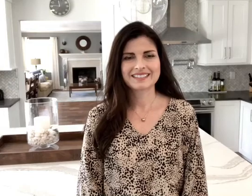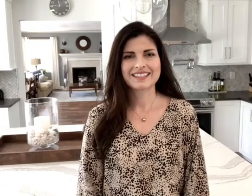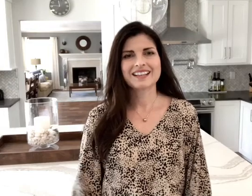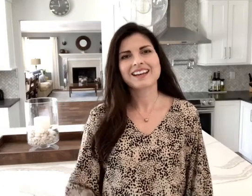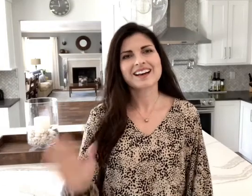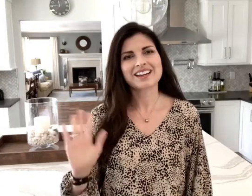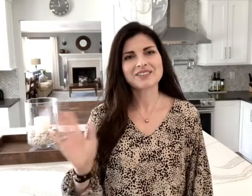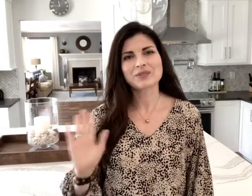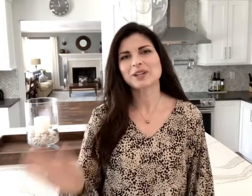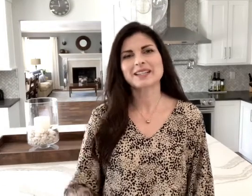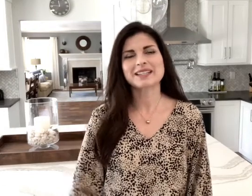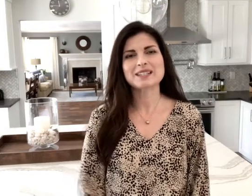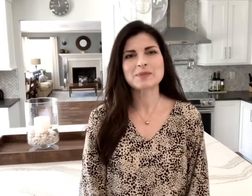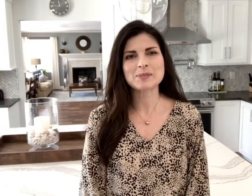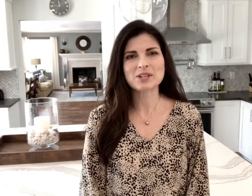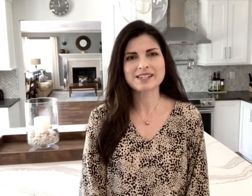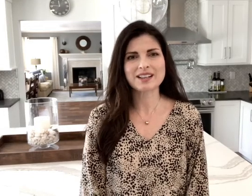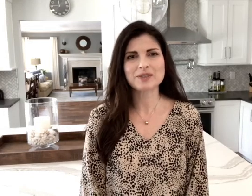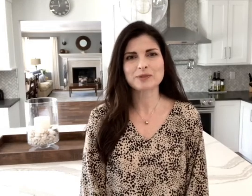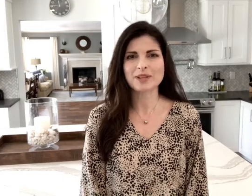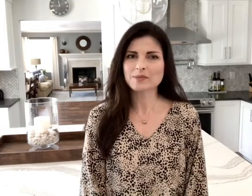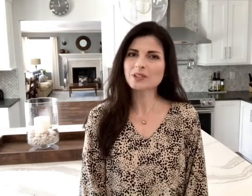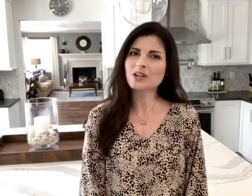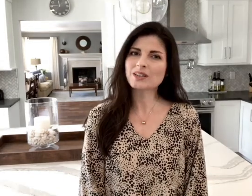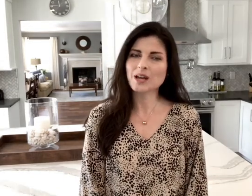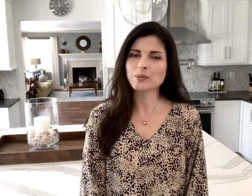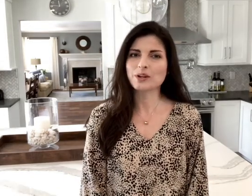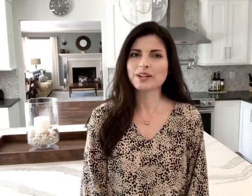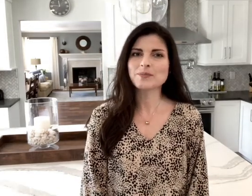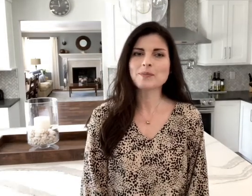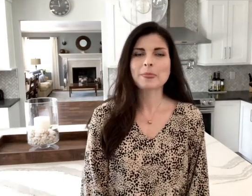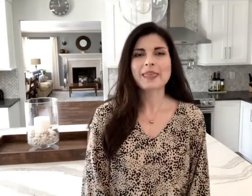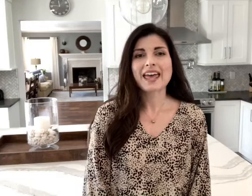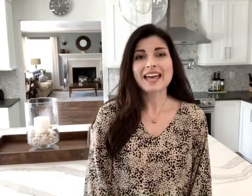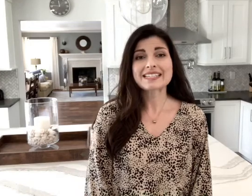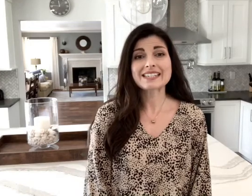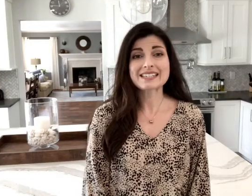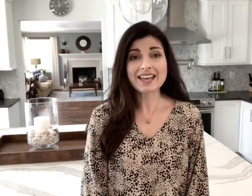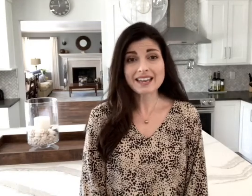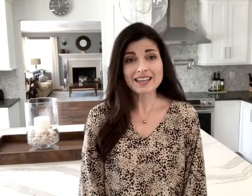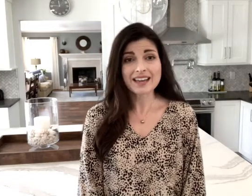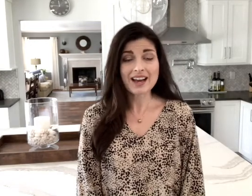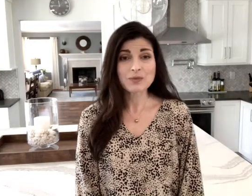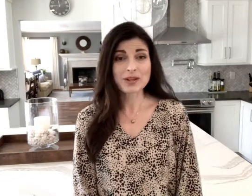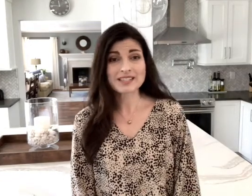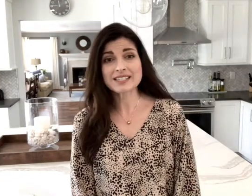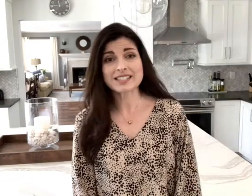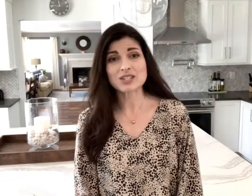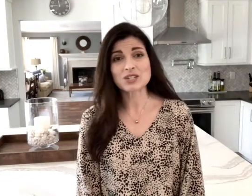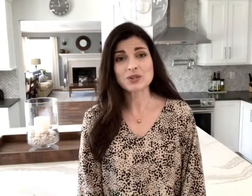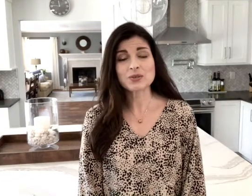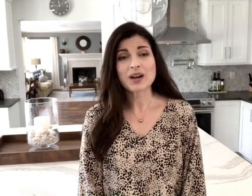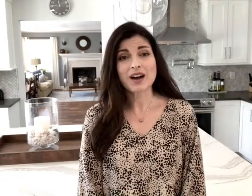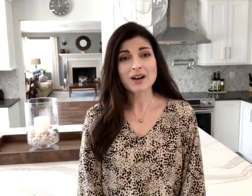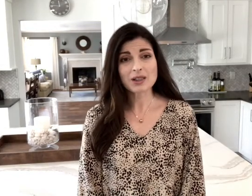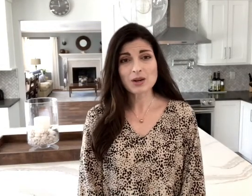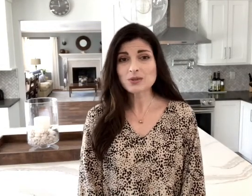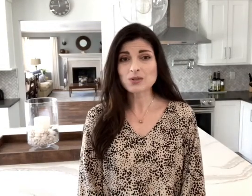Hi everyone, it's Miss Marcella from the Emma Clarke Library and today I wanted to teach you a hello song